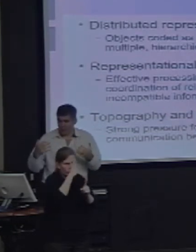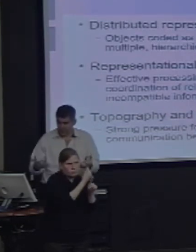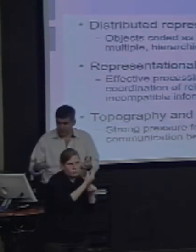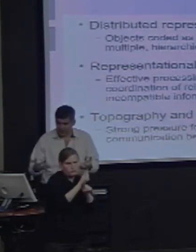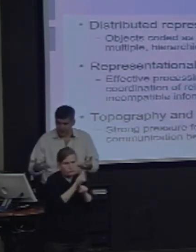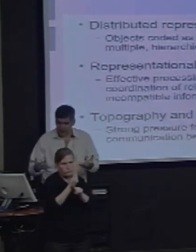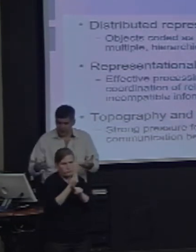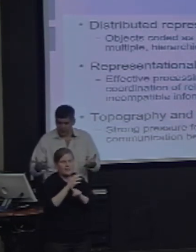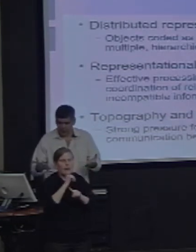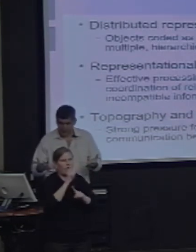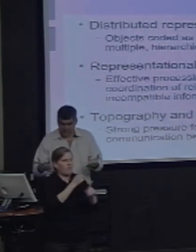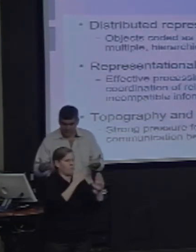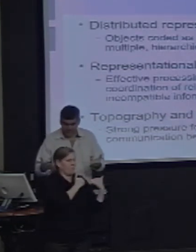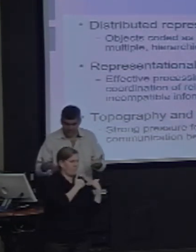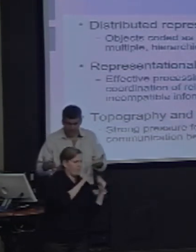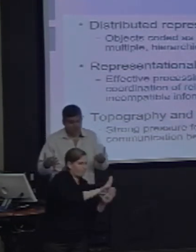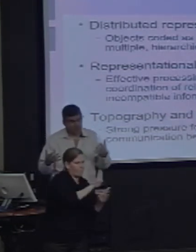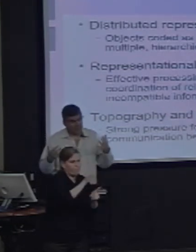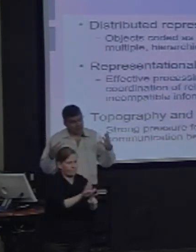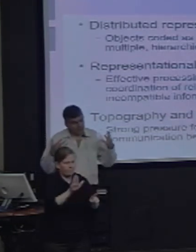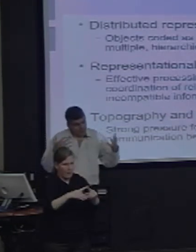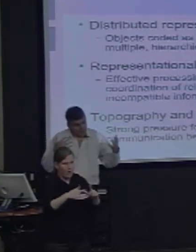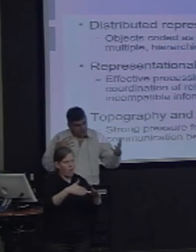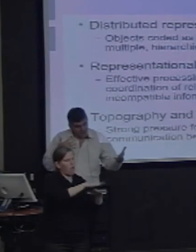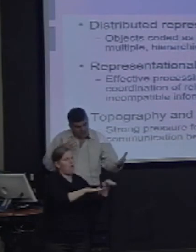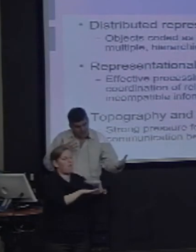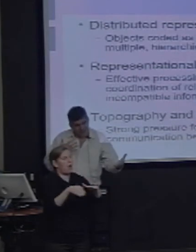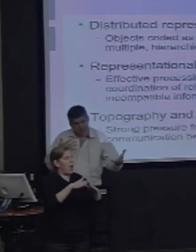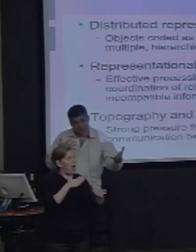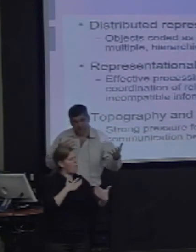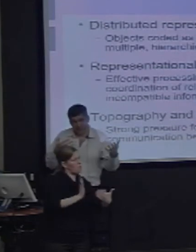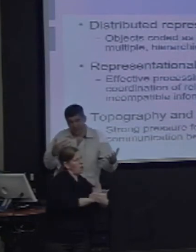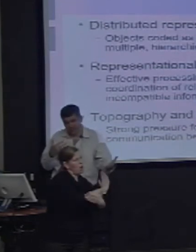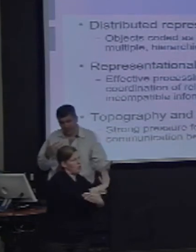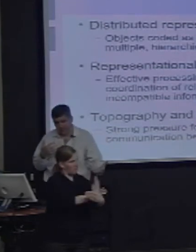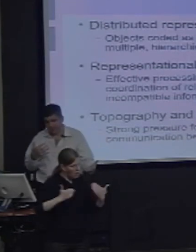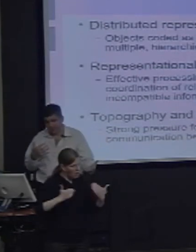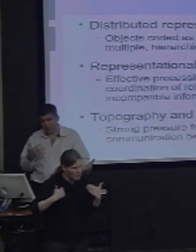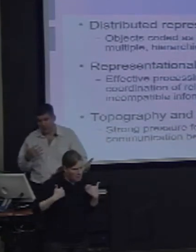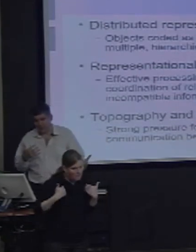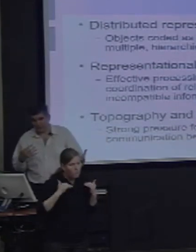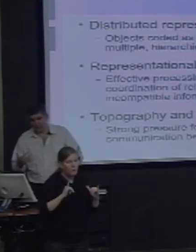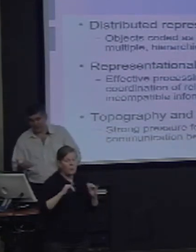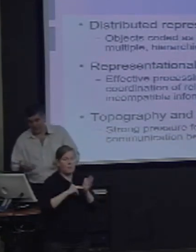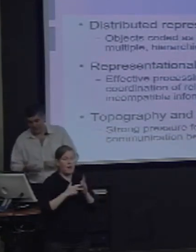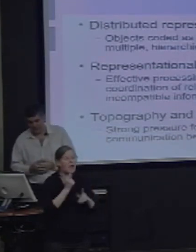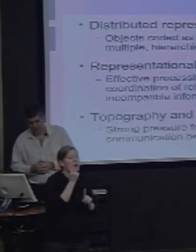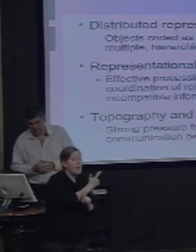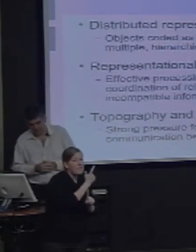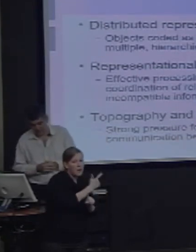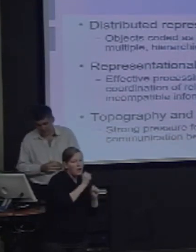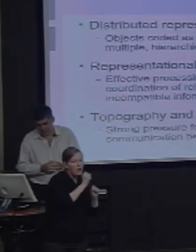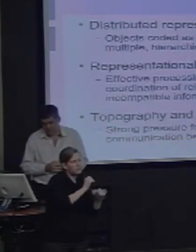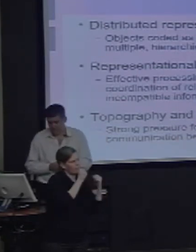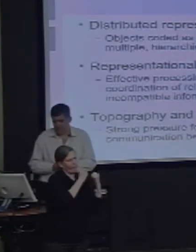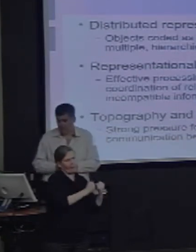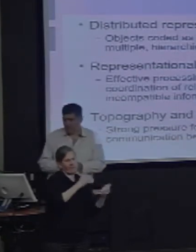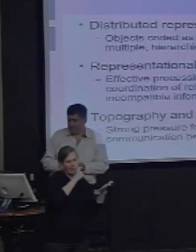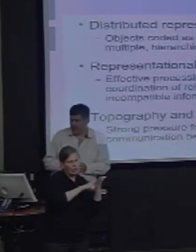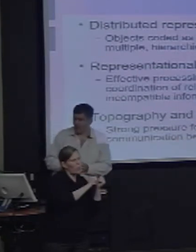Both hemispheres are participating, but there's some specialization in the left for words and right for faces.